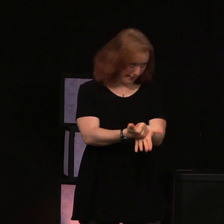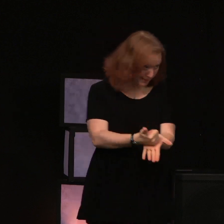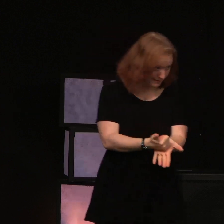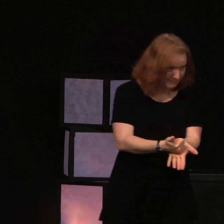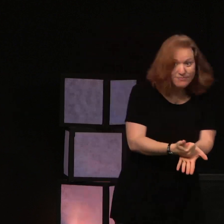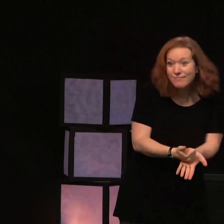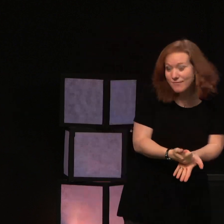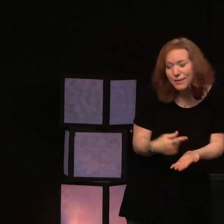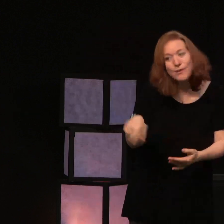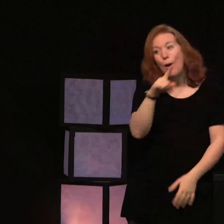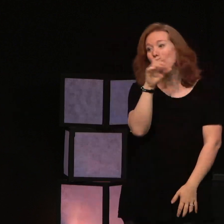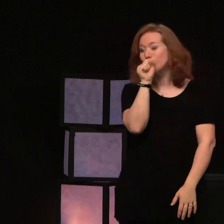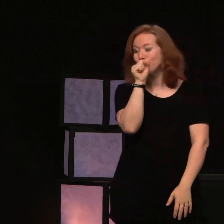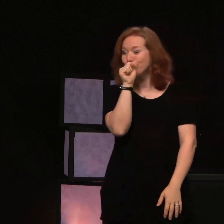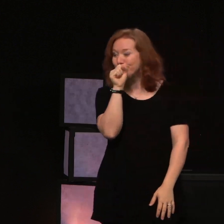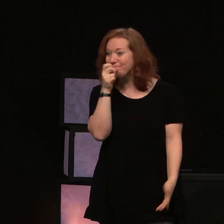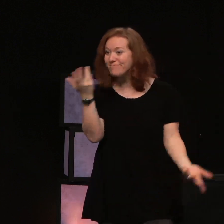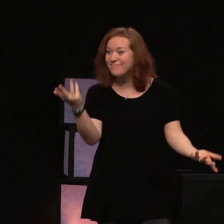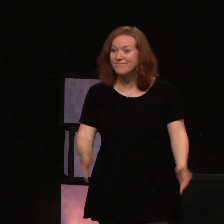Y'all quiet.